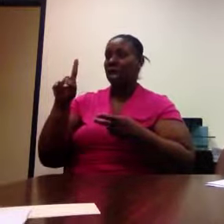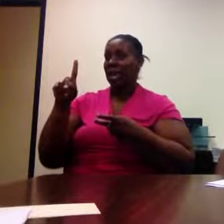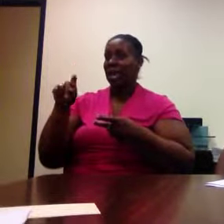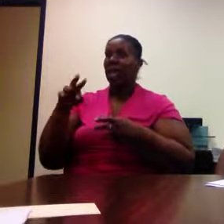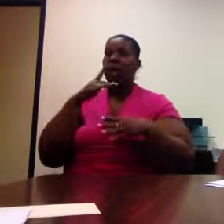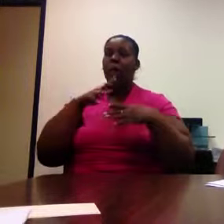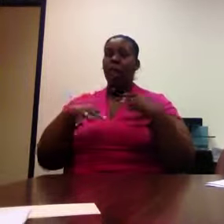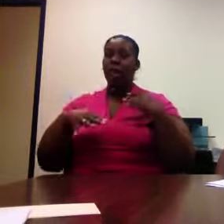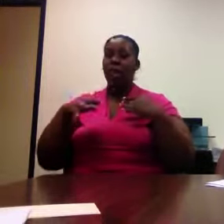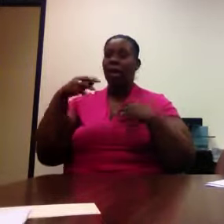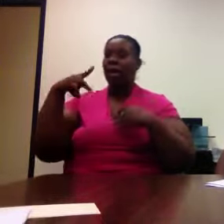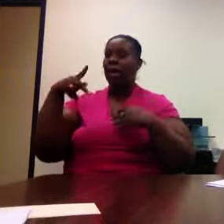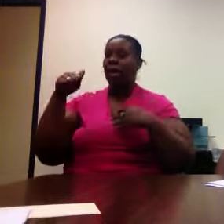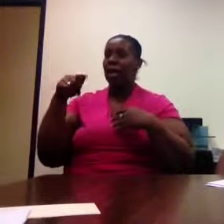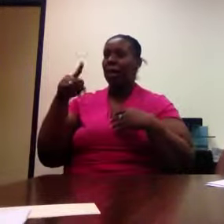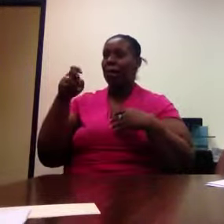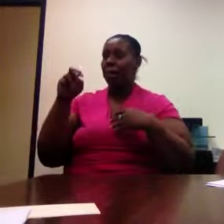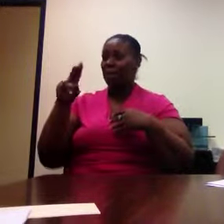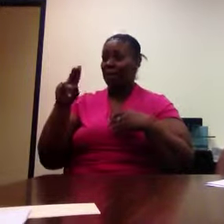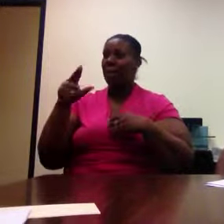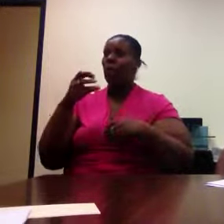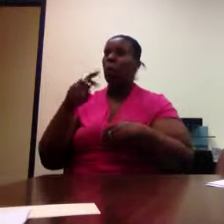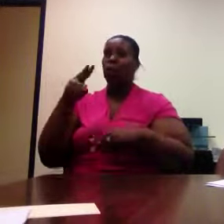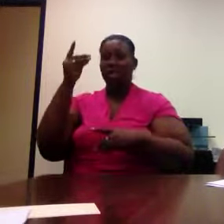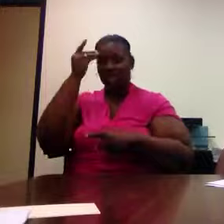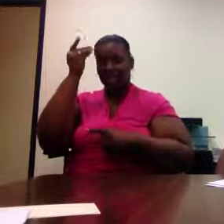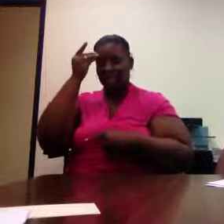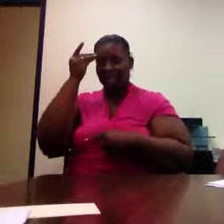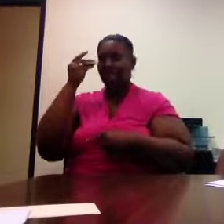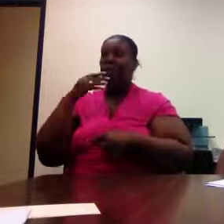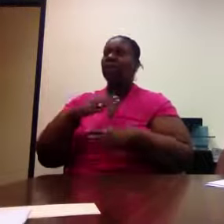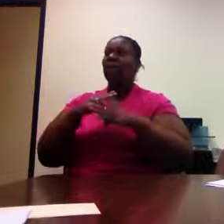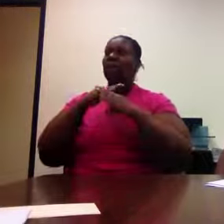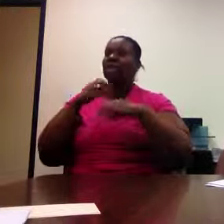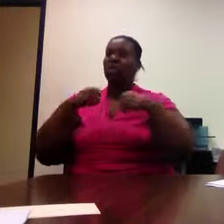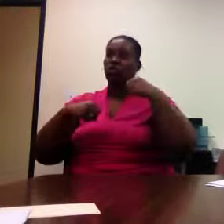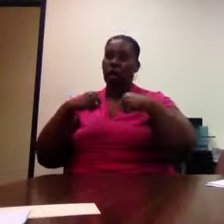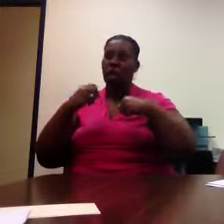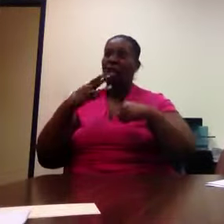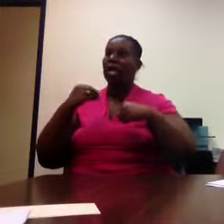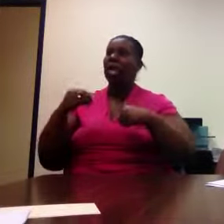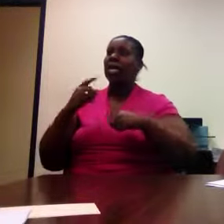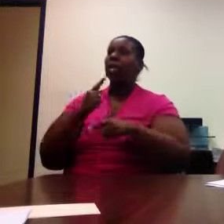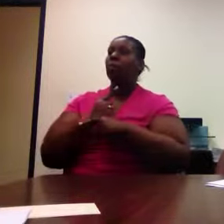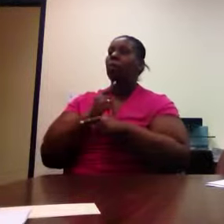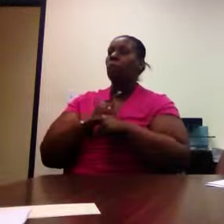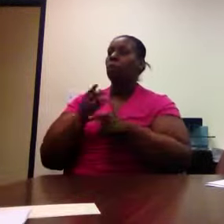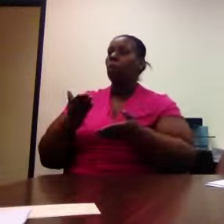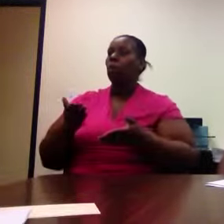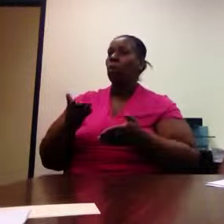diseases, fire suppression, defensive driving, and proper lifting techniques. mental health training.